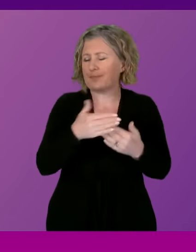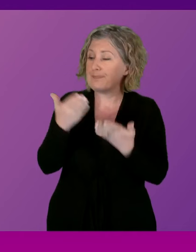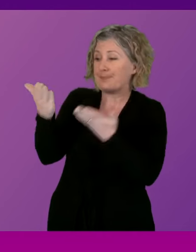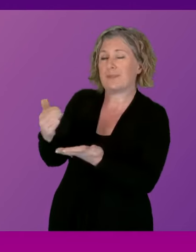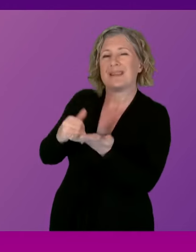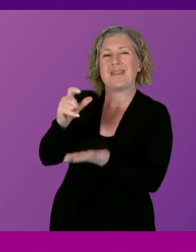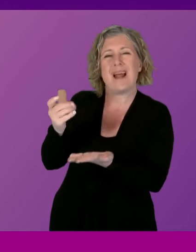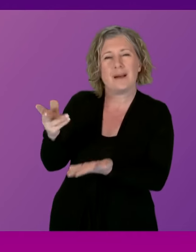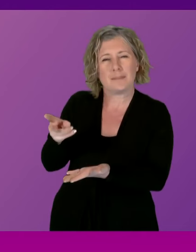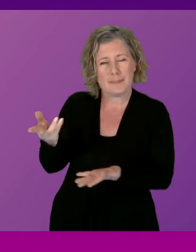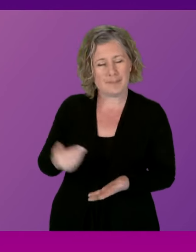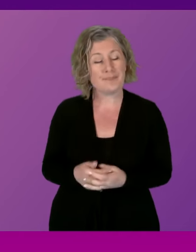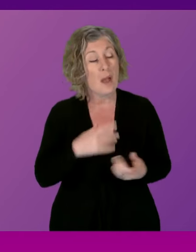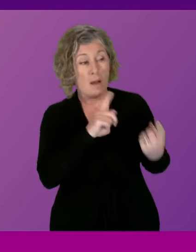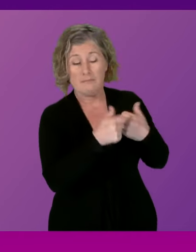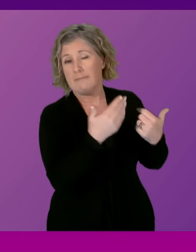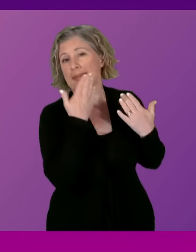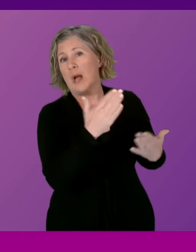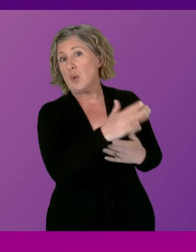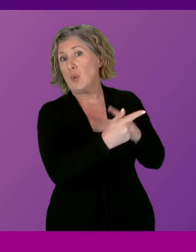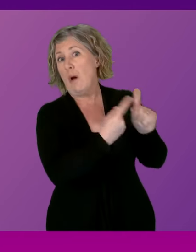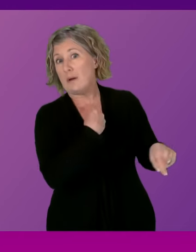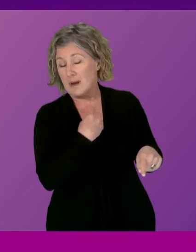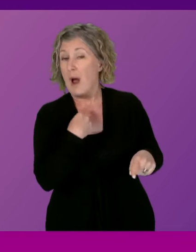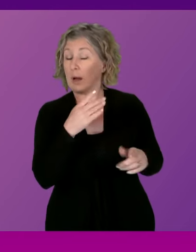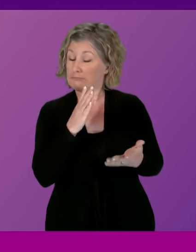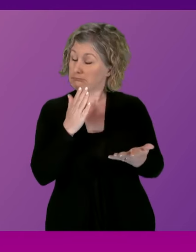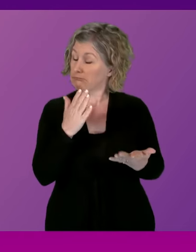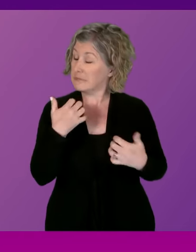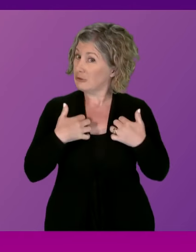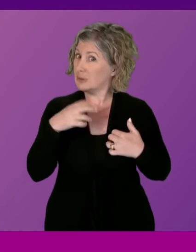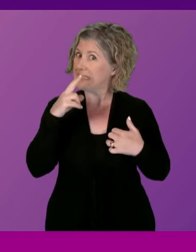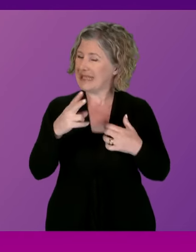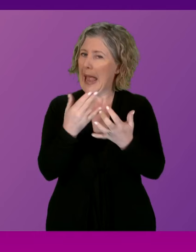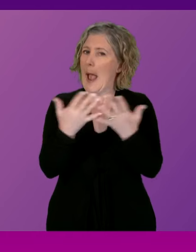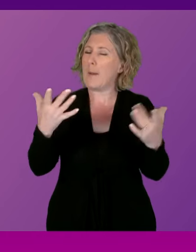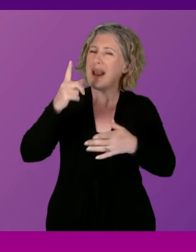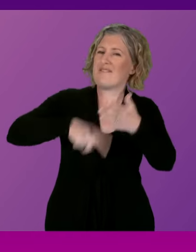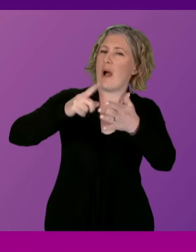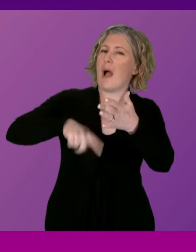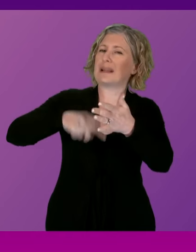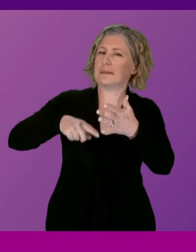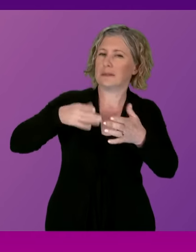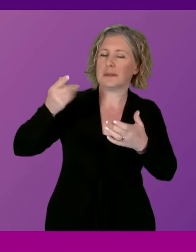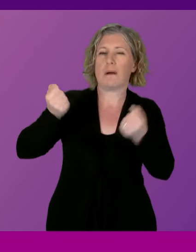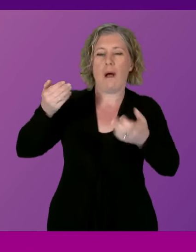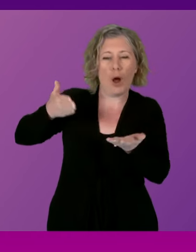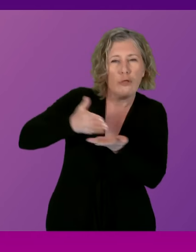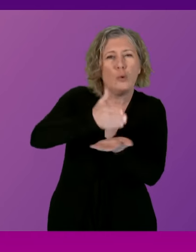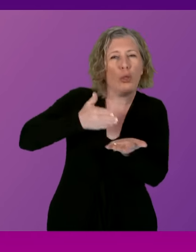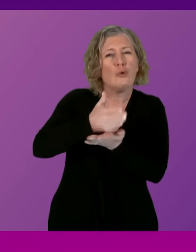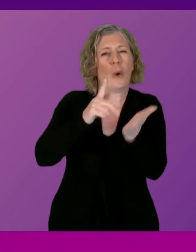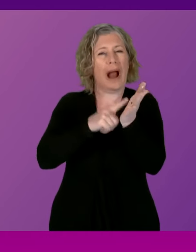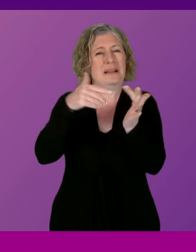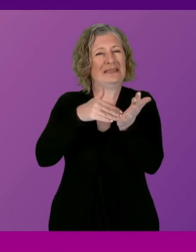answer. It is really encouraging that the most recent figures show a drop in the number of fines issued in Glasgow's low-emission zone, an indication that public